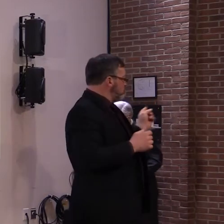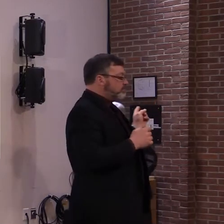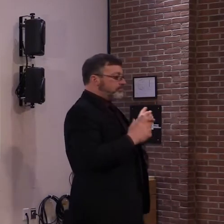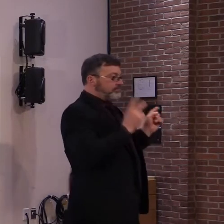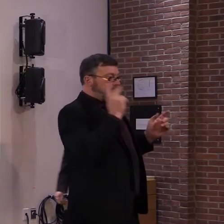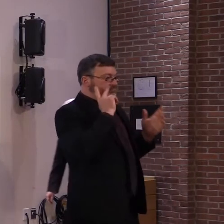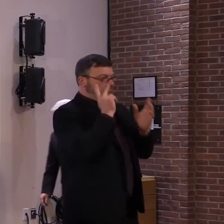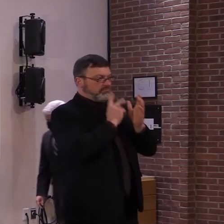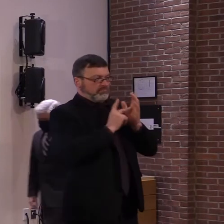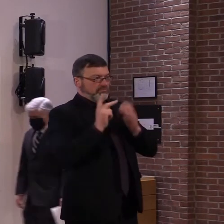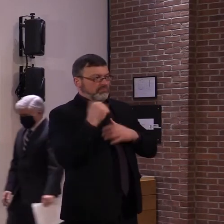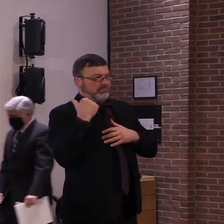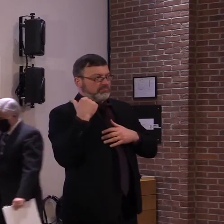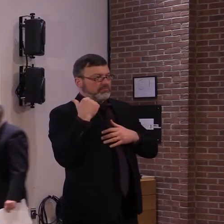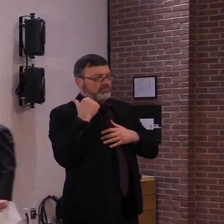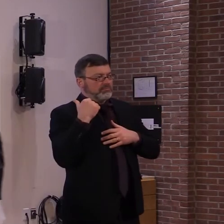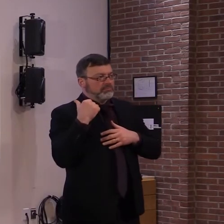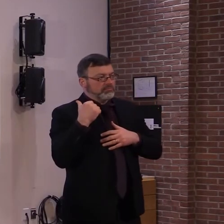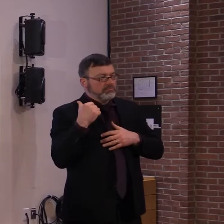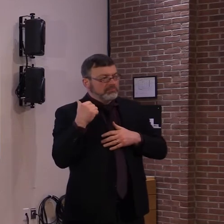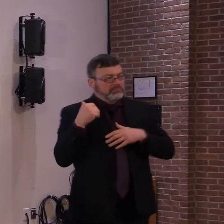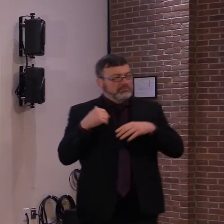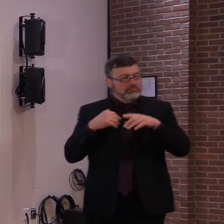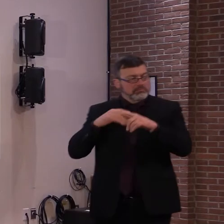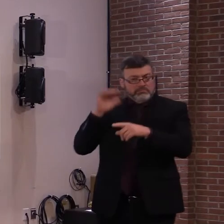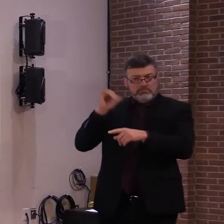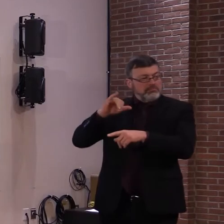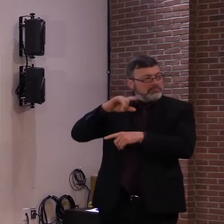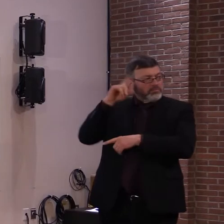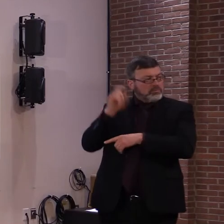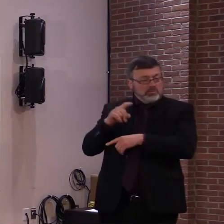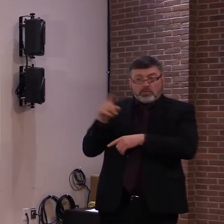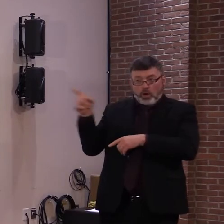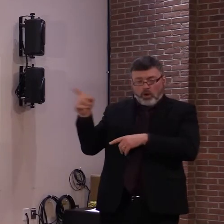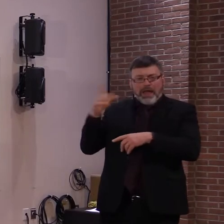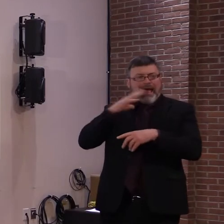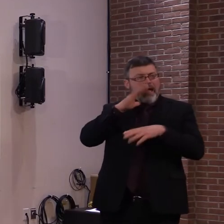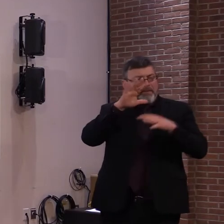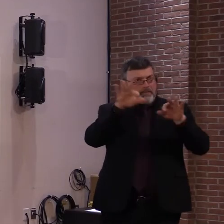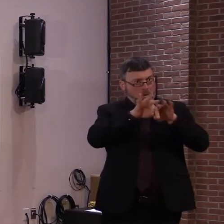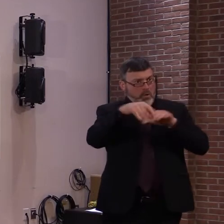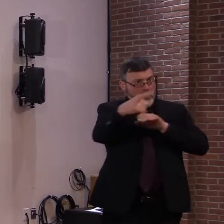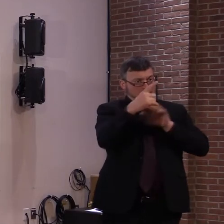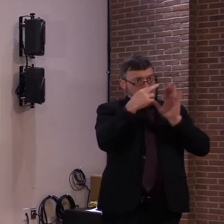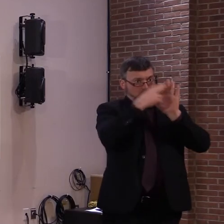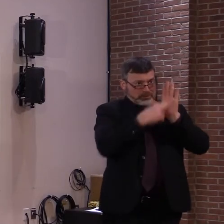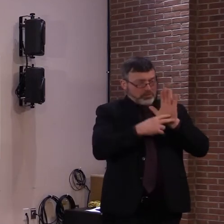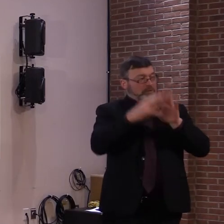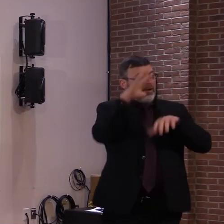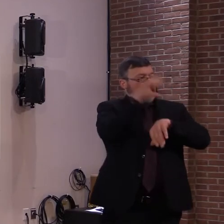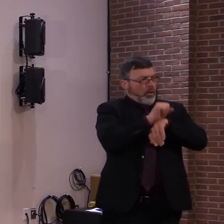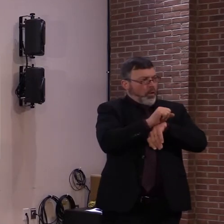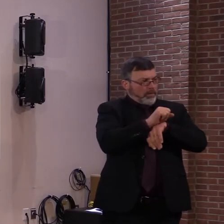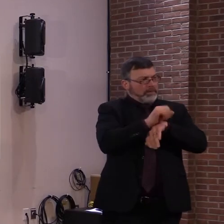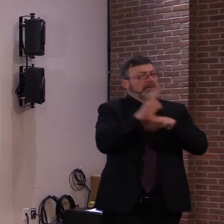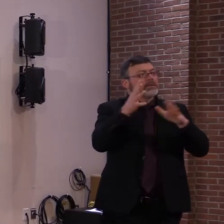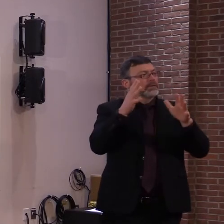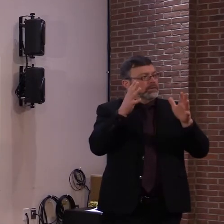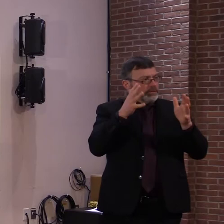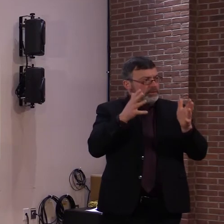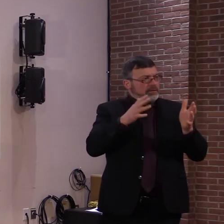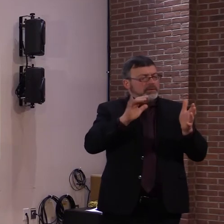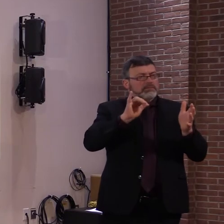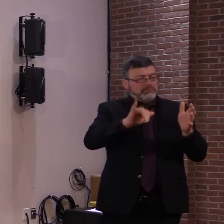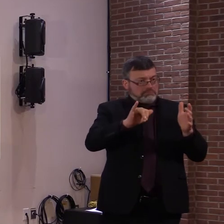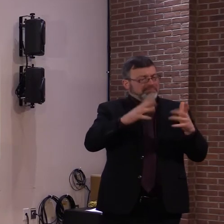vaccines don't spoil. Um, what is the sort of backup plan if, uh, people don't make those appointments? So inevitably I think